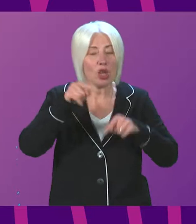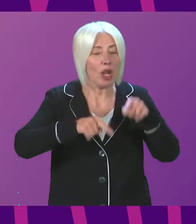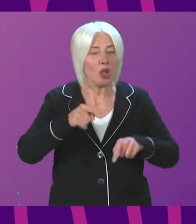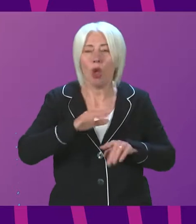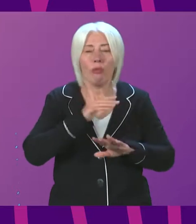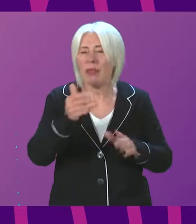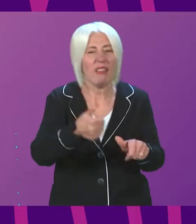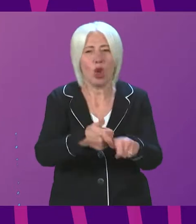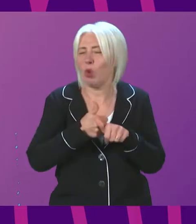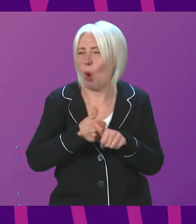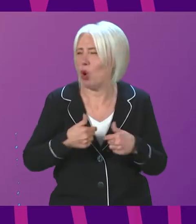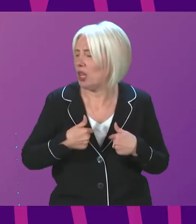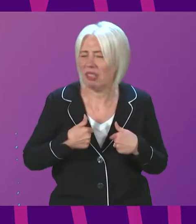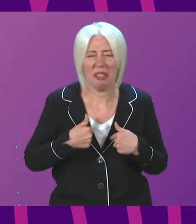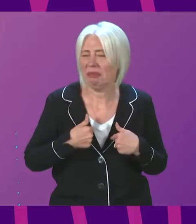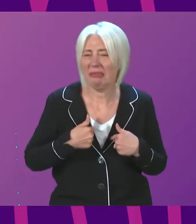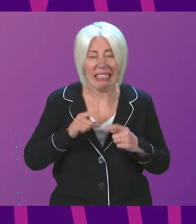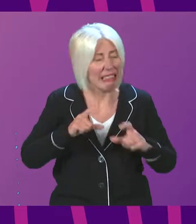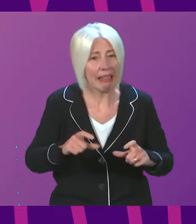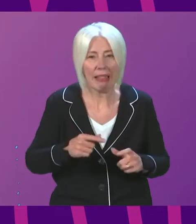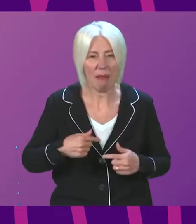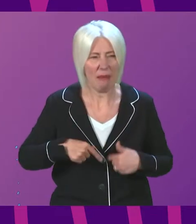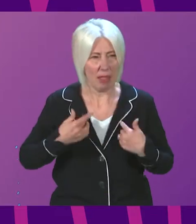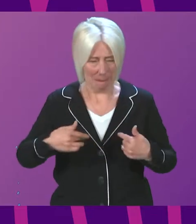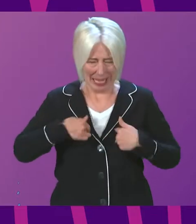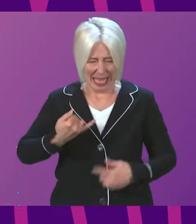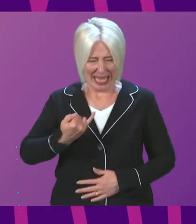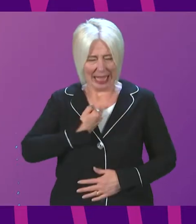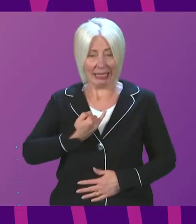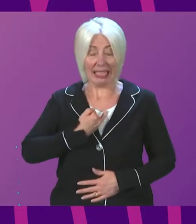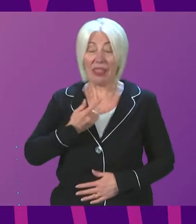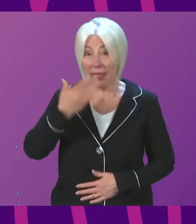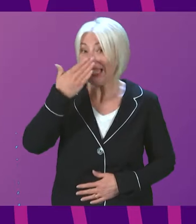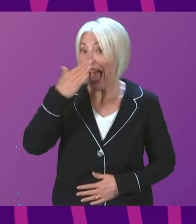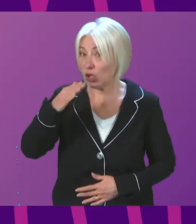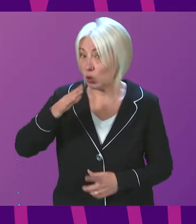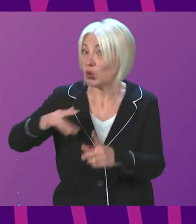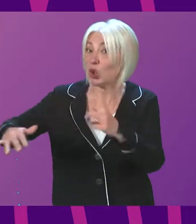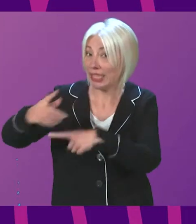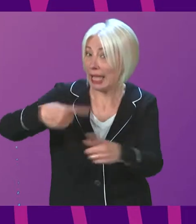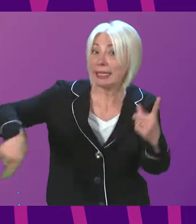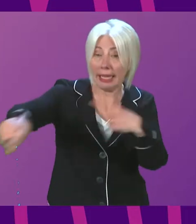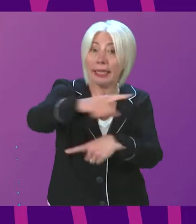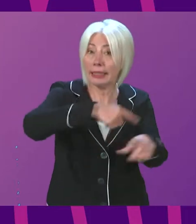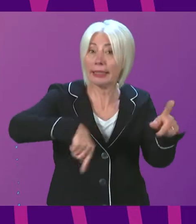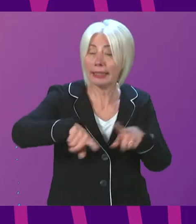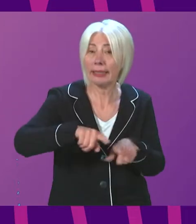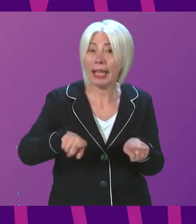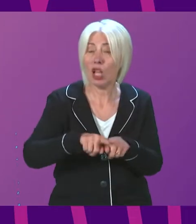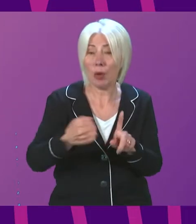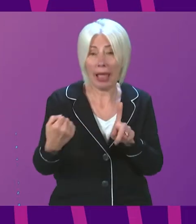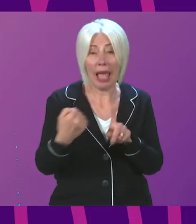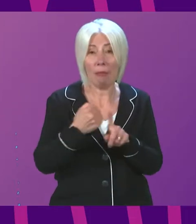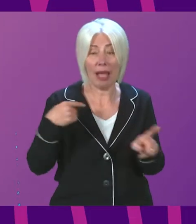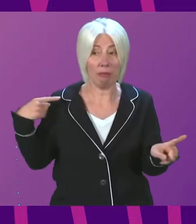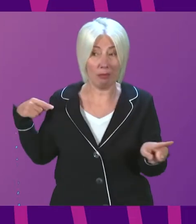and as if they are somehow the guilty parties that is partly down to attitudes within society right now there is also an impact there